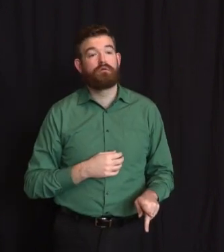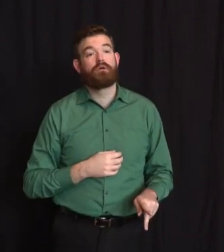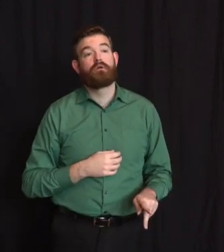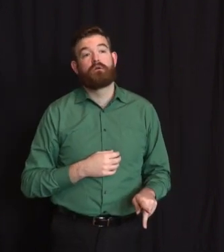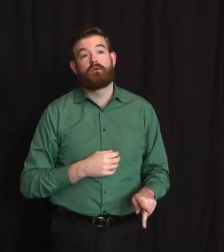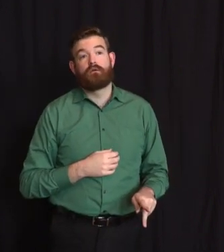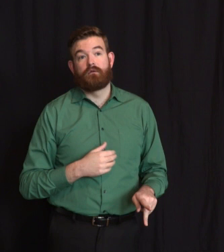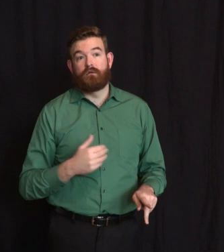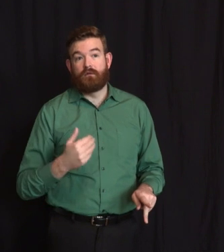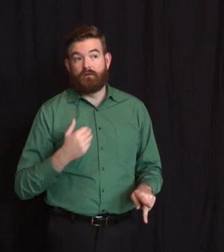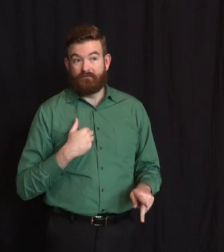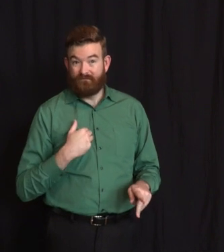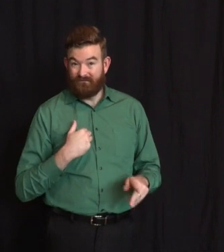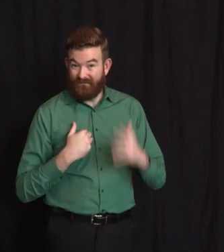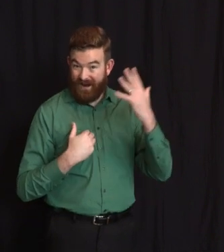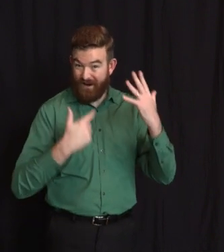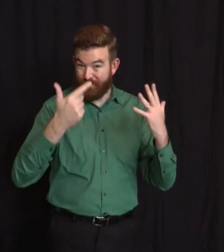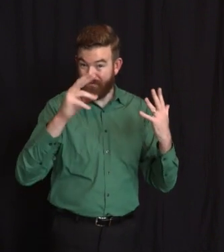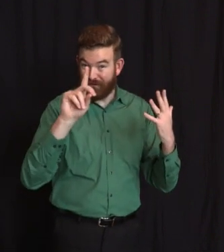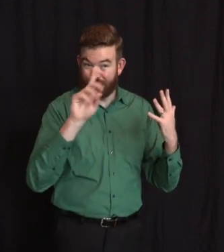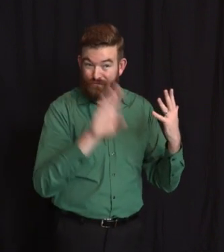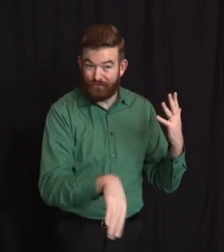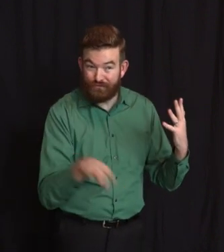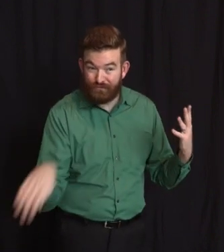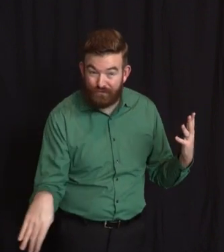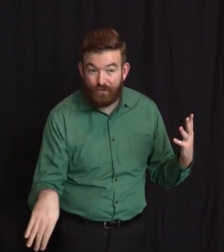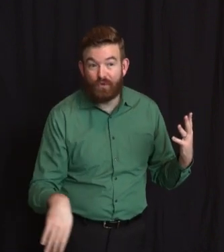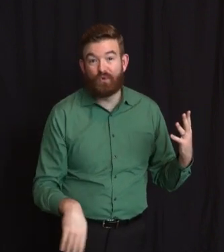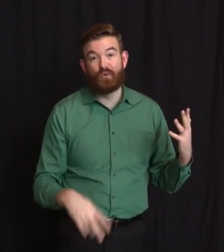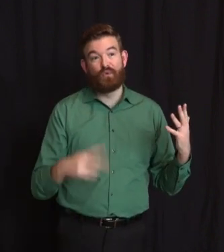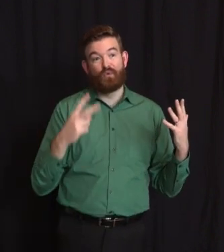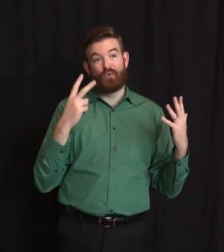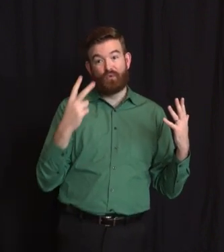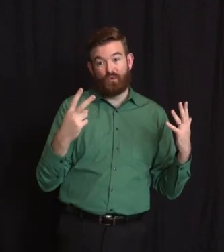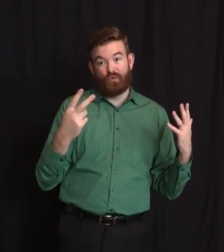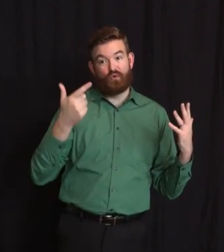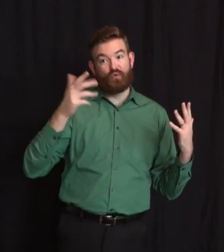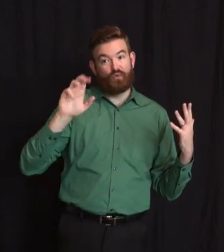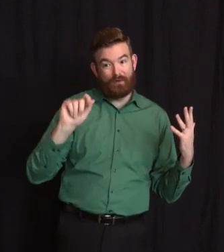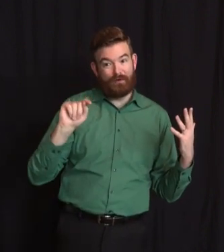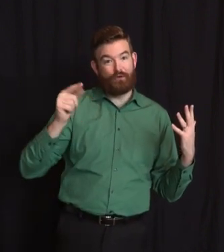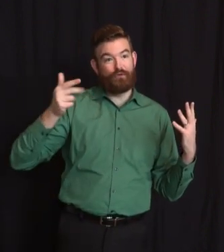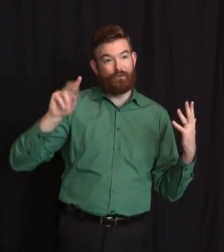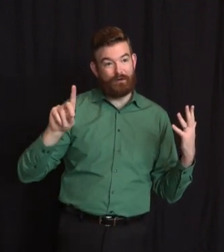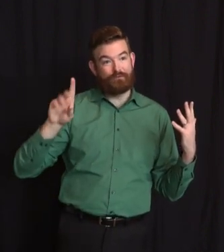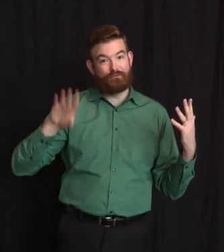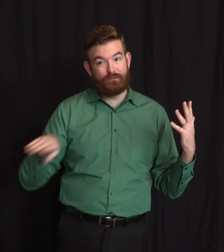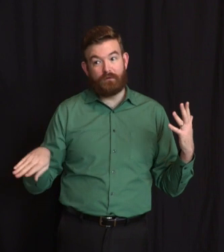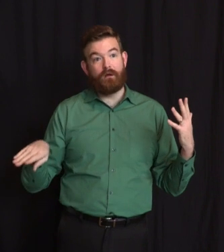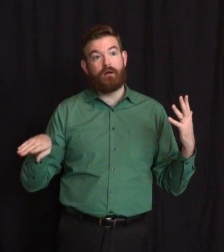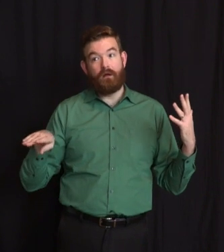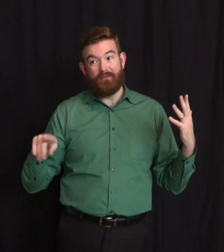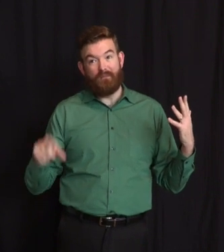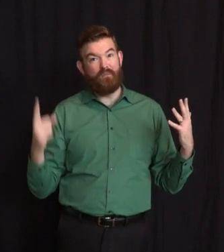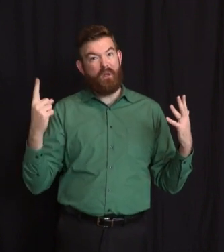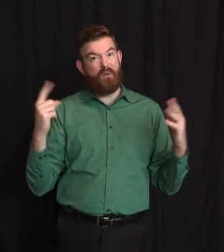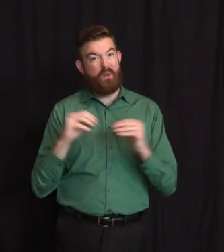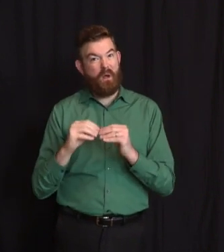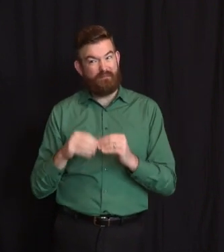on the way, who is undoubtedly going to learn some great stories. Young Quentin, that's him in this photo, with his